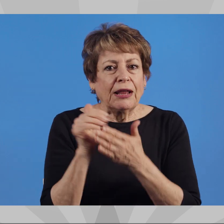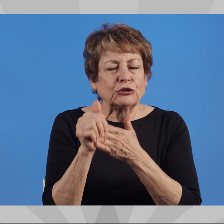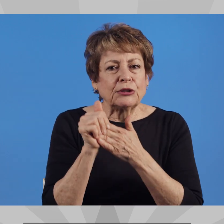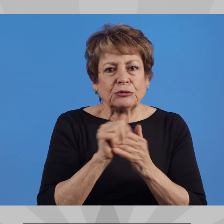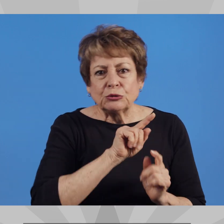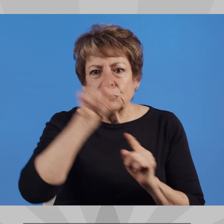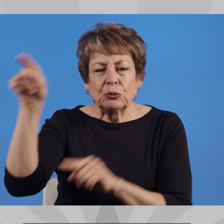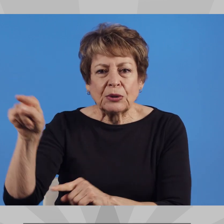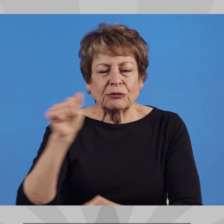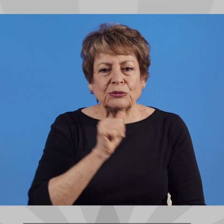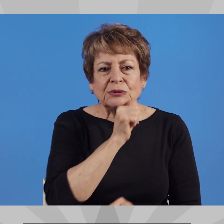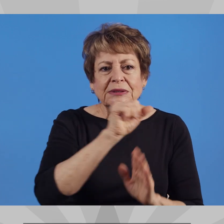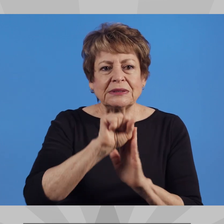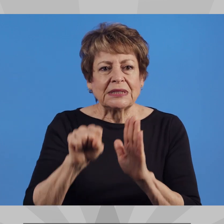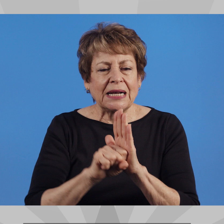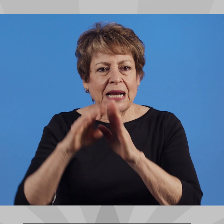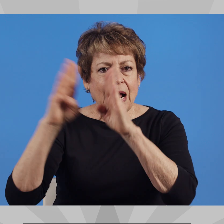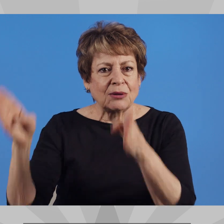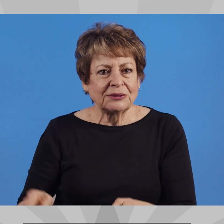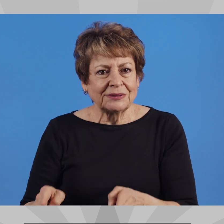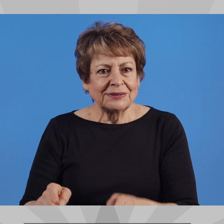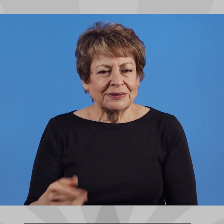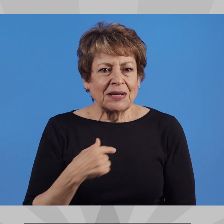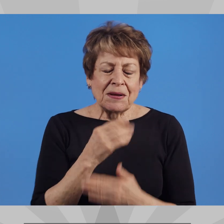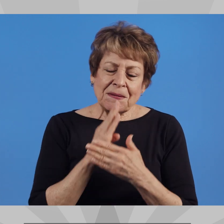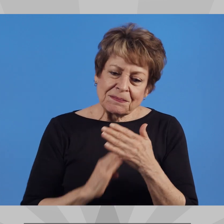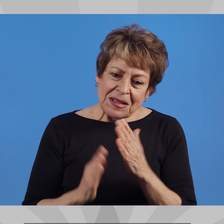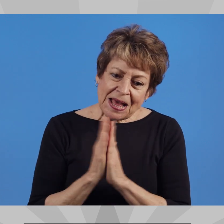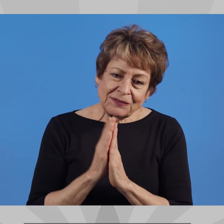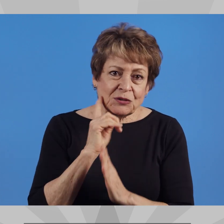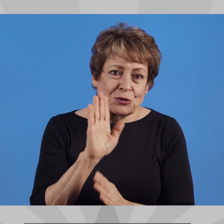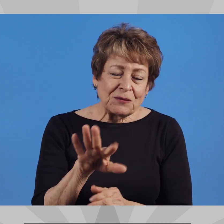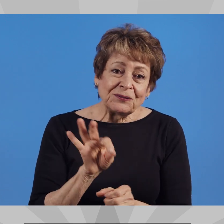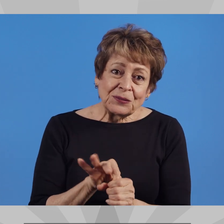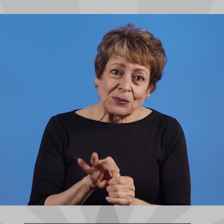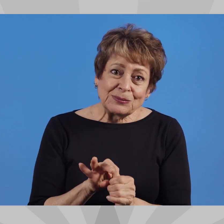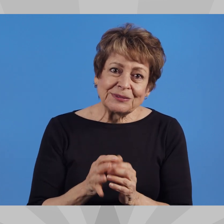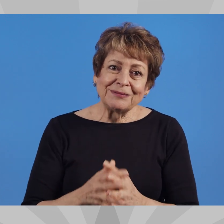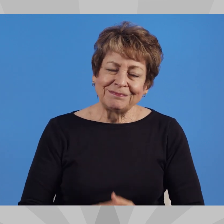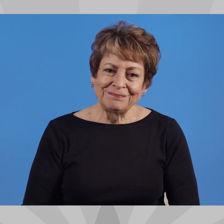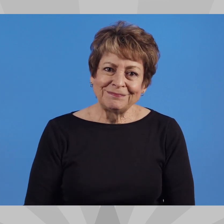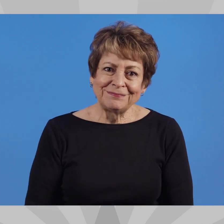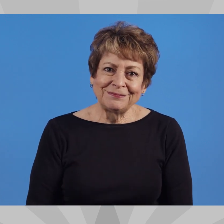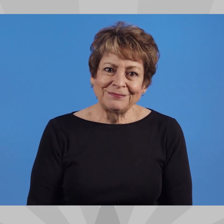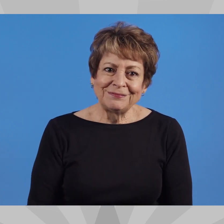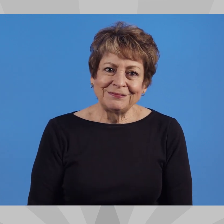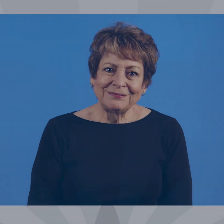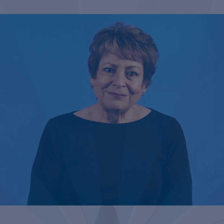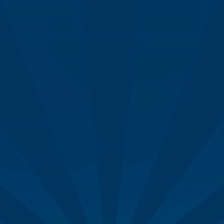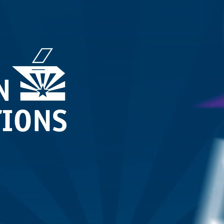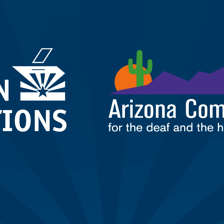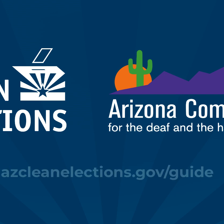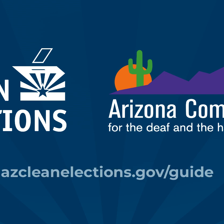leadership to the Arizona State House. I humbly ask for your vote. Thank you.